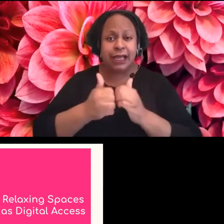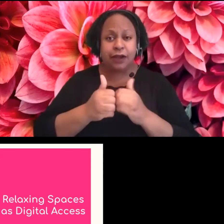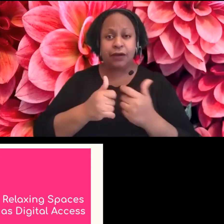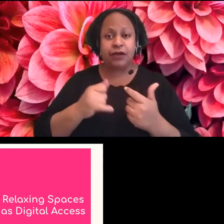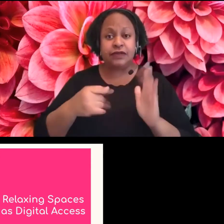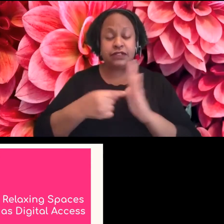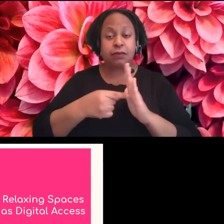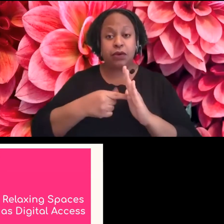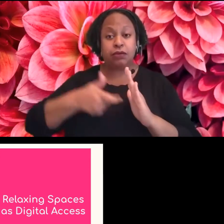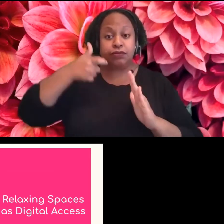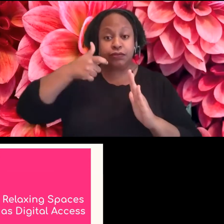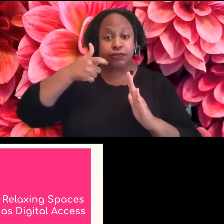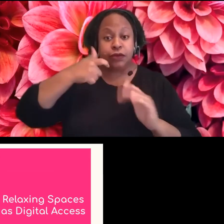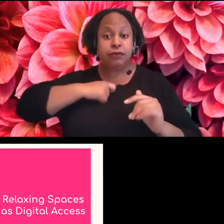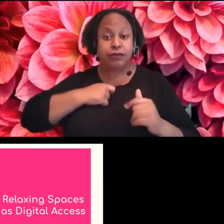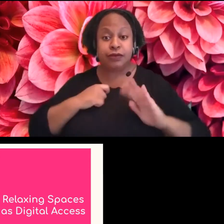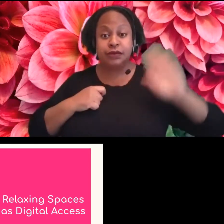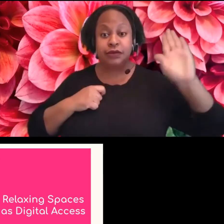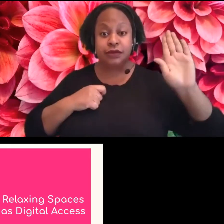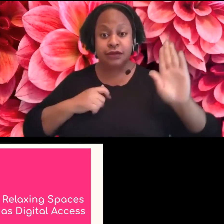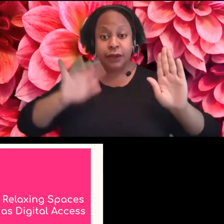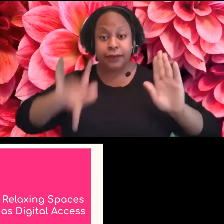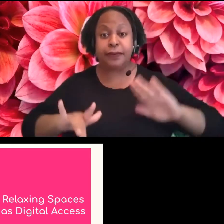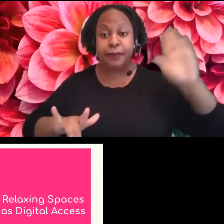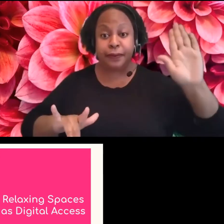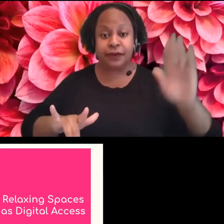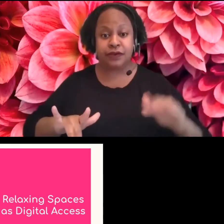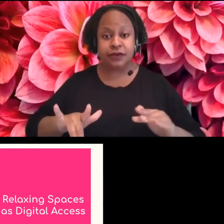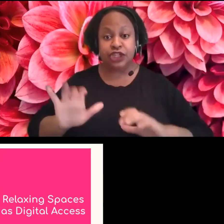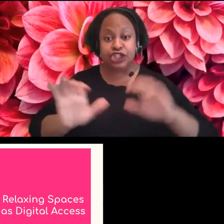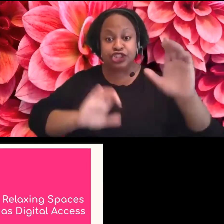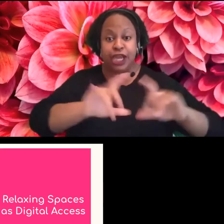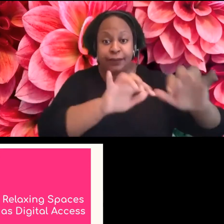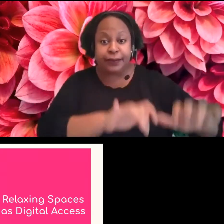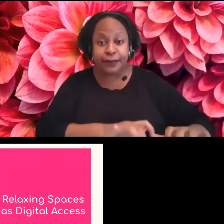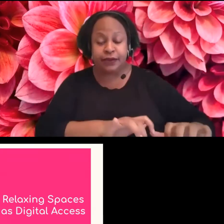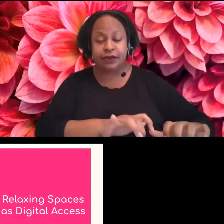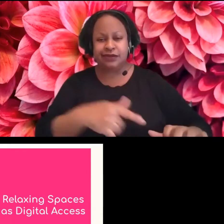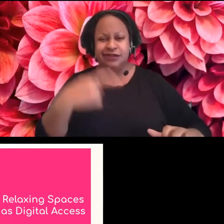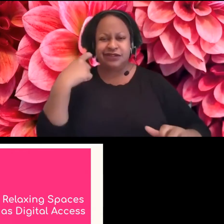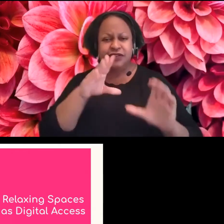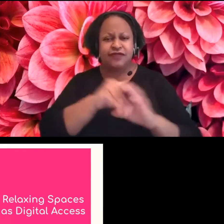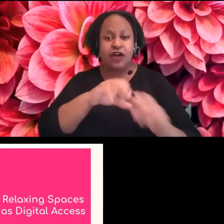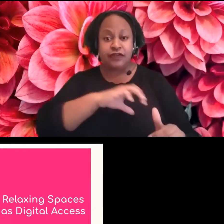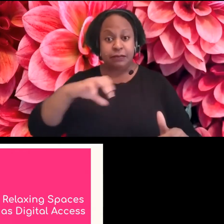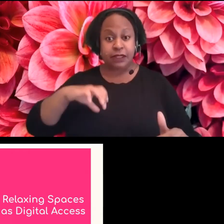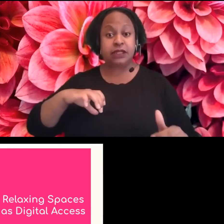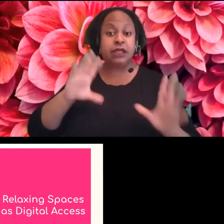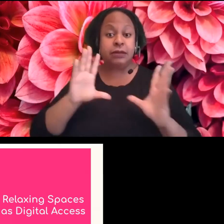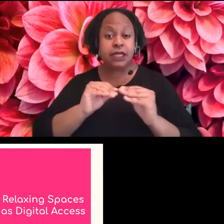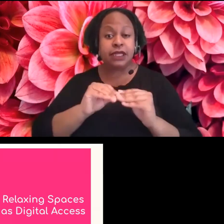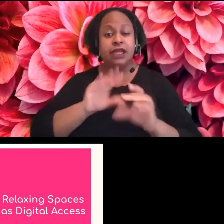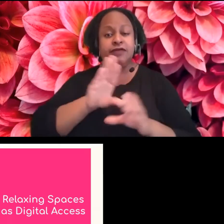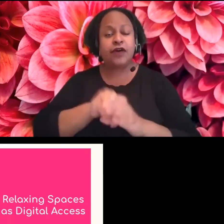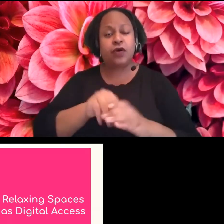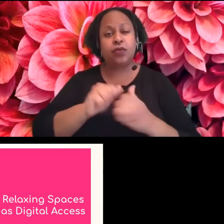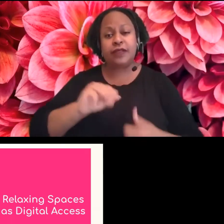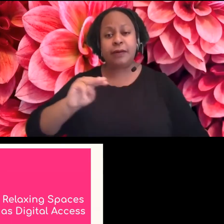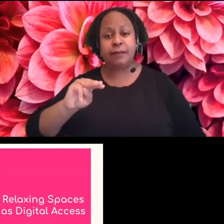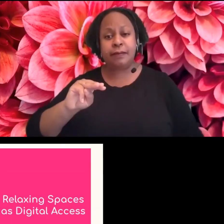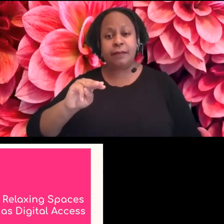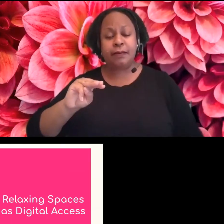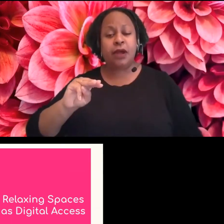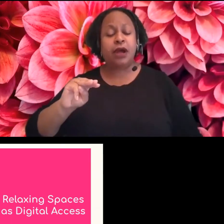in the chat function, um, recently, I was in a committee meeting where we used a website called Mendy with a D I